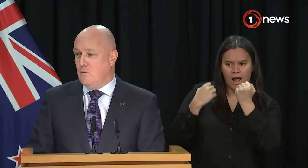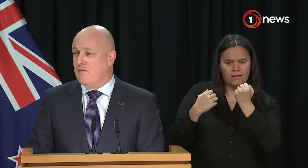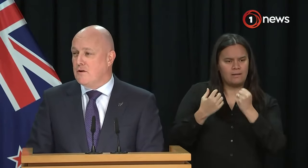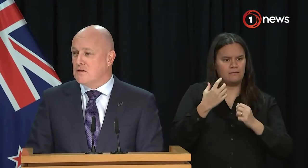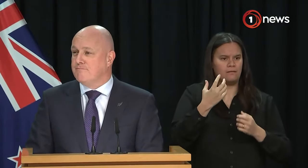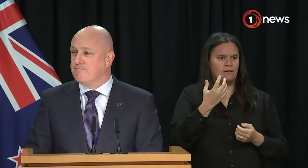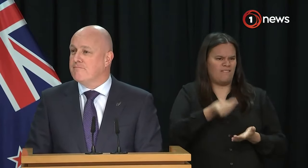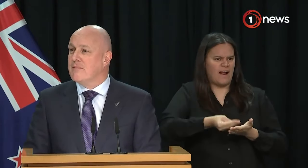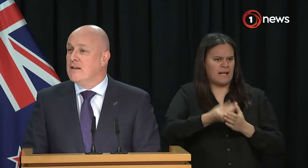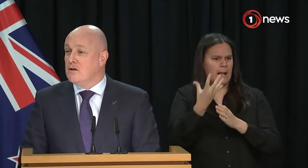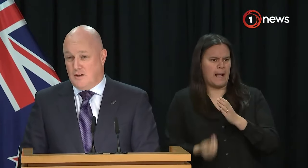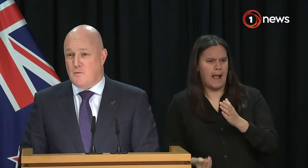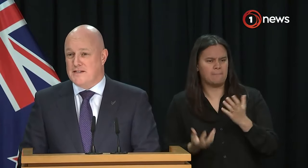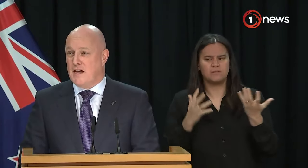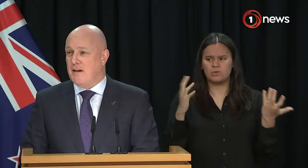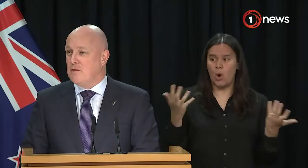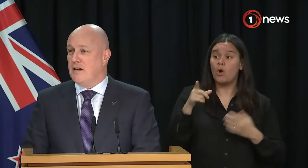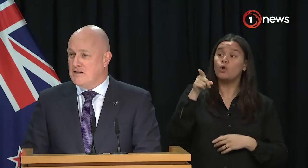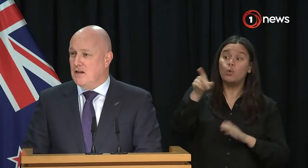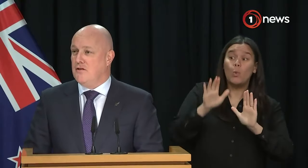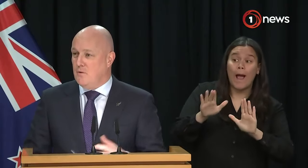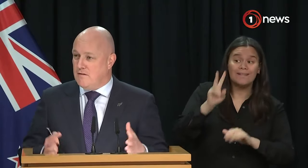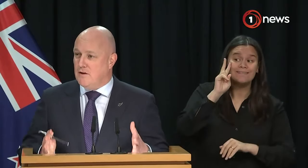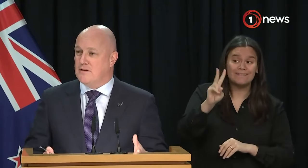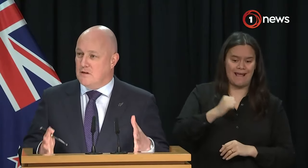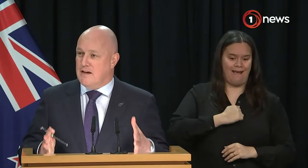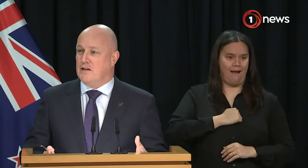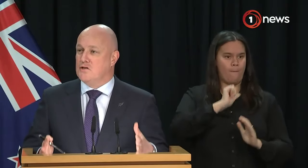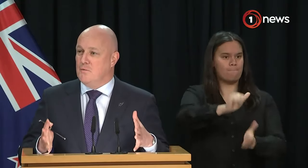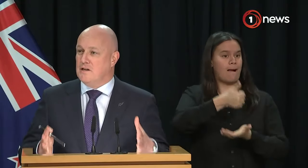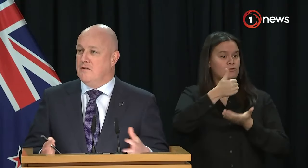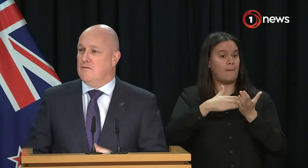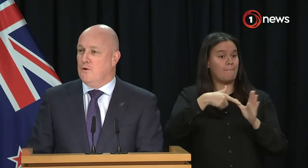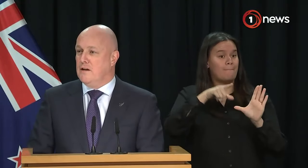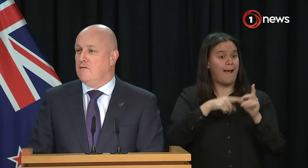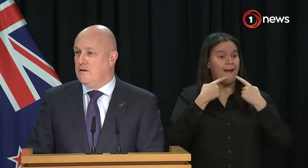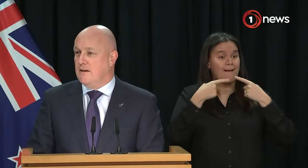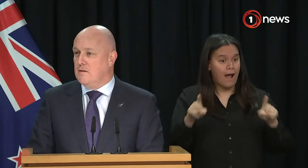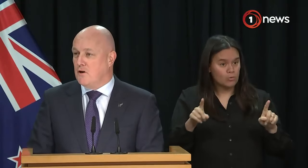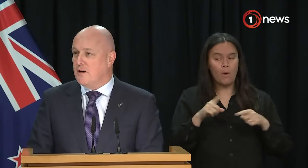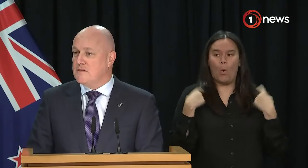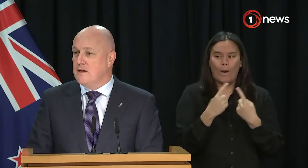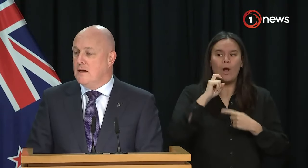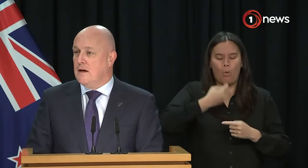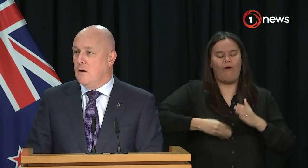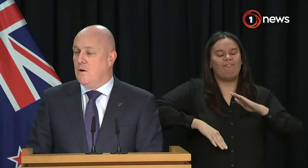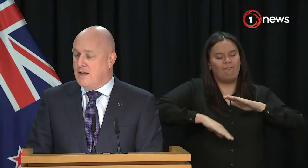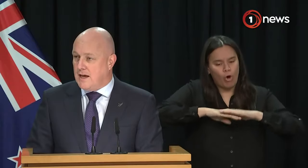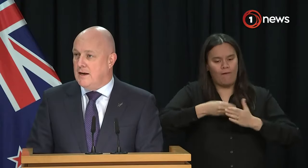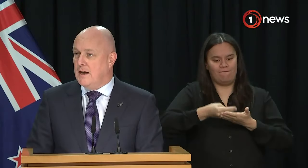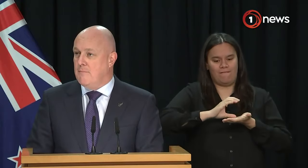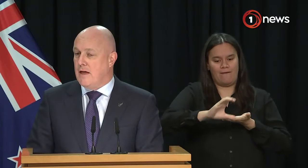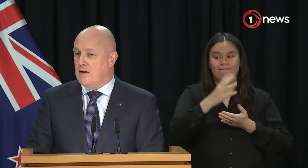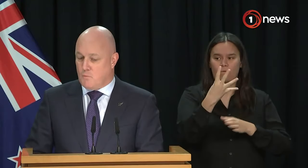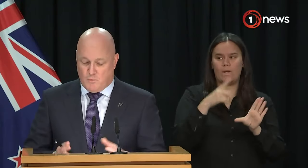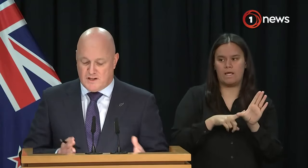forward, and that's what we're focused on. You'll have to wait to see our budget, but I can tell you that we are focused on making sure we deliver four-year fully funding programs where